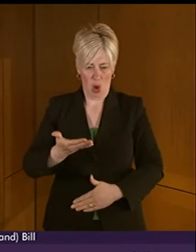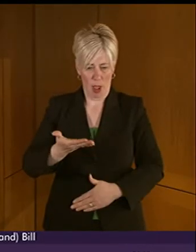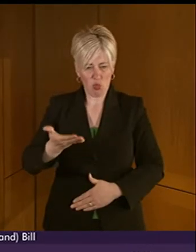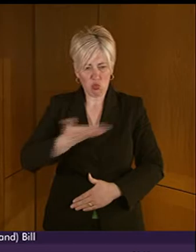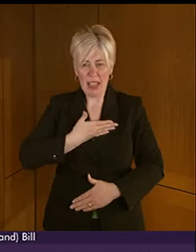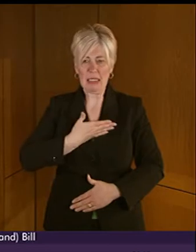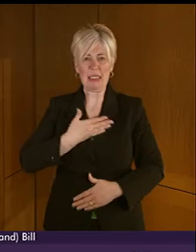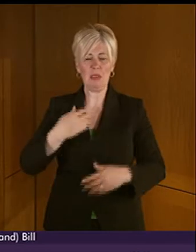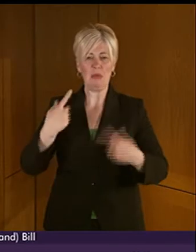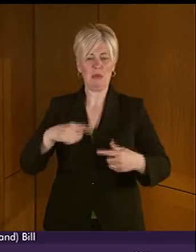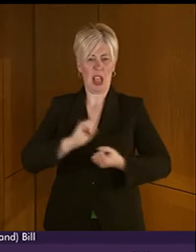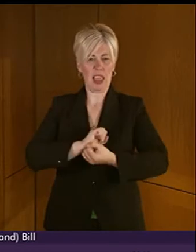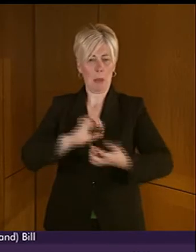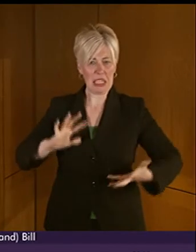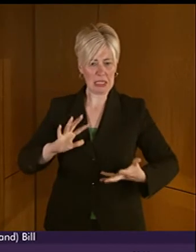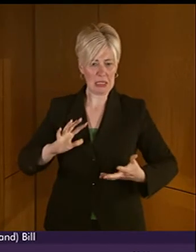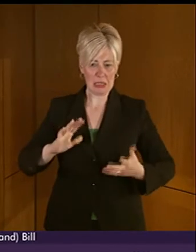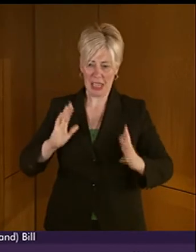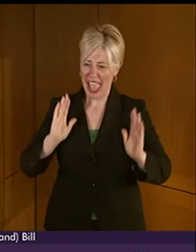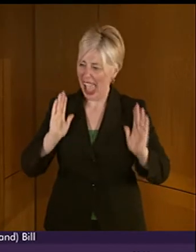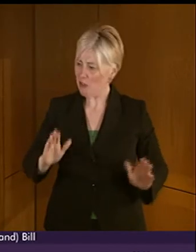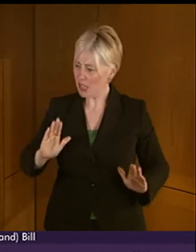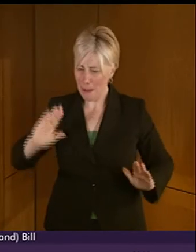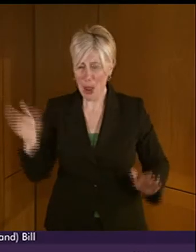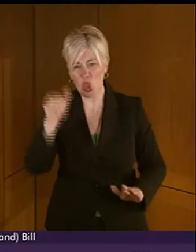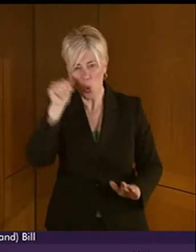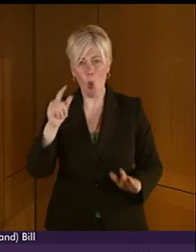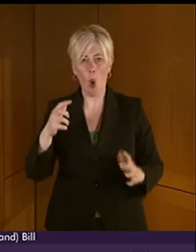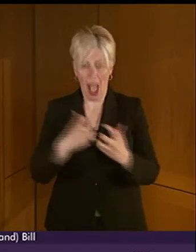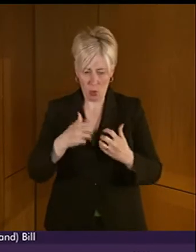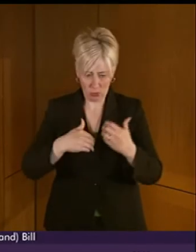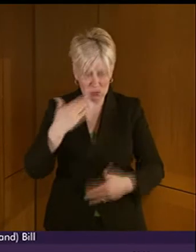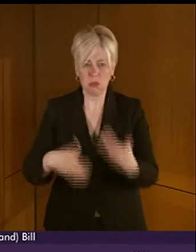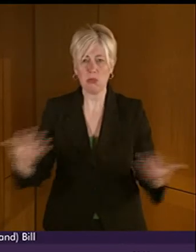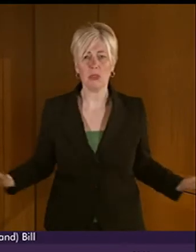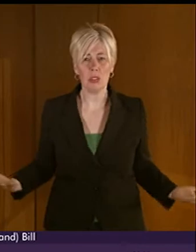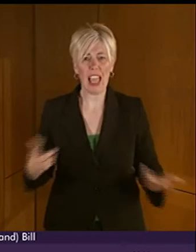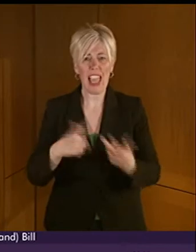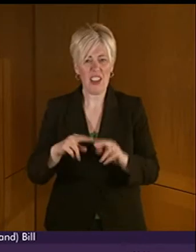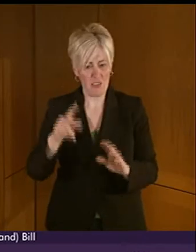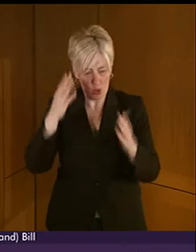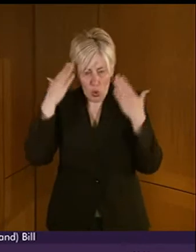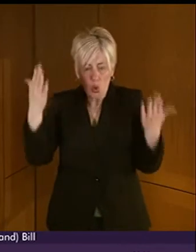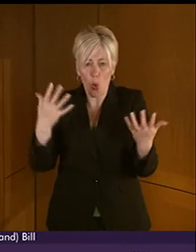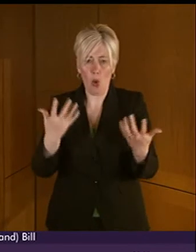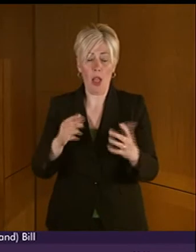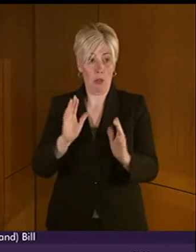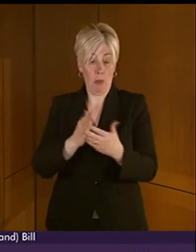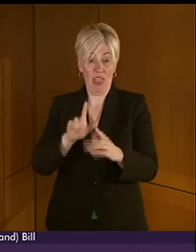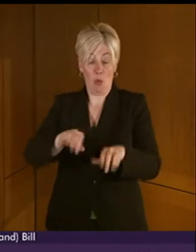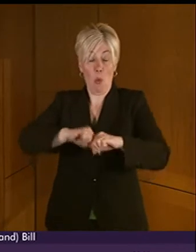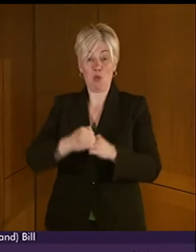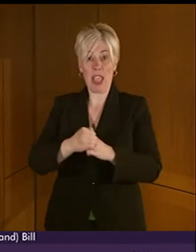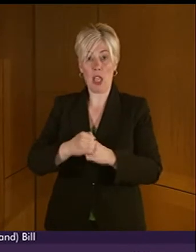that everyone taking part understands the proceedings. Indeed, there must be an issue of Convention of Human Rights,